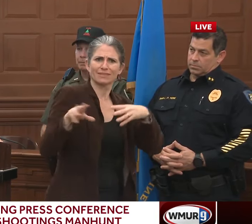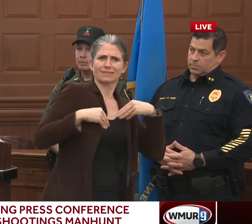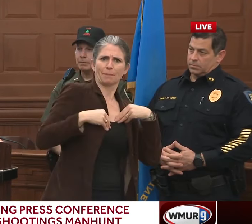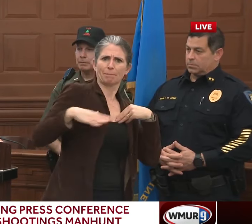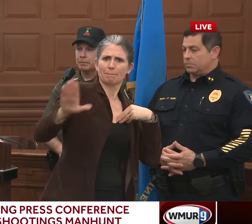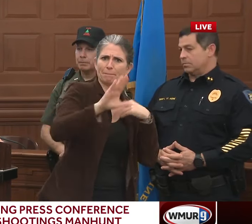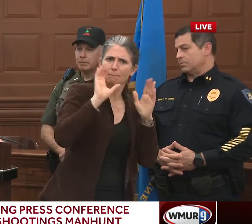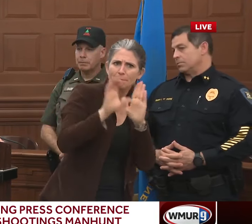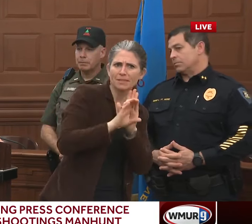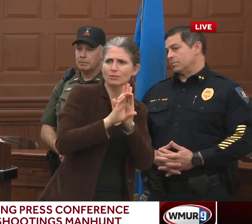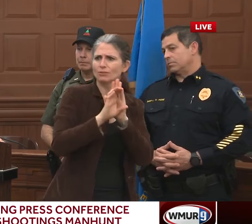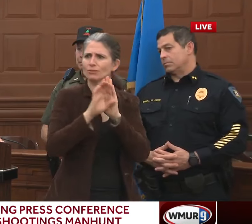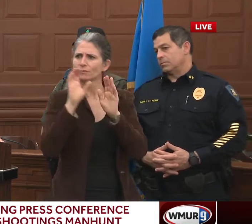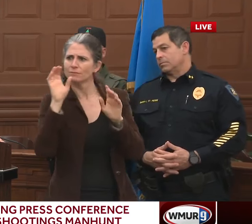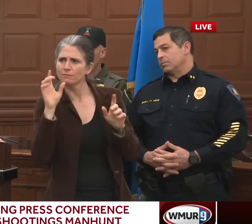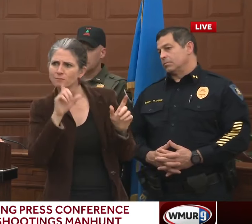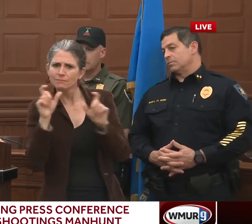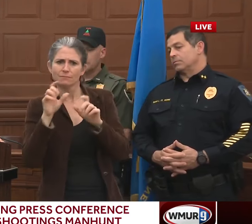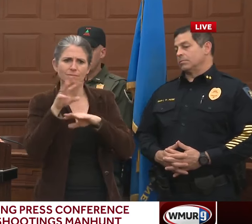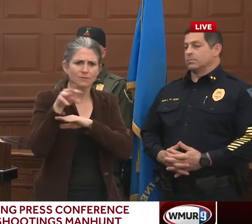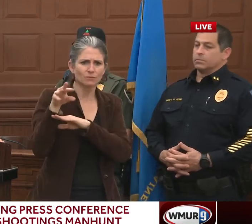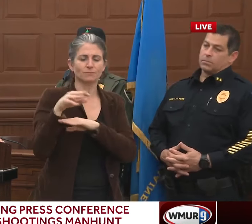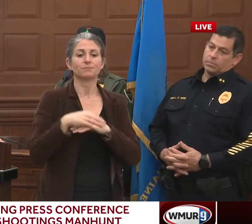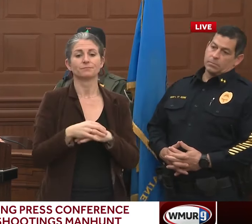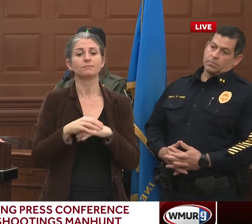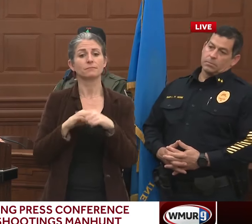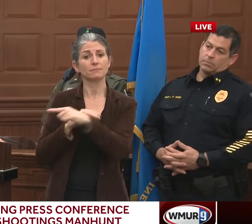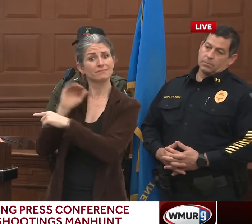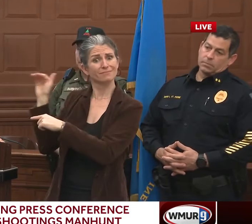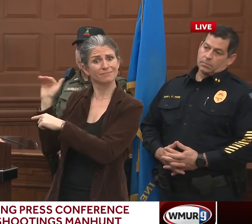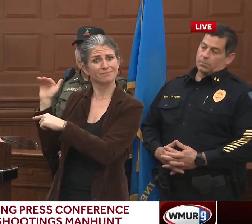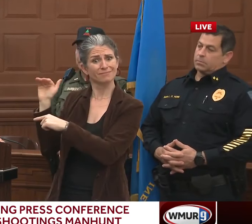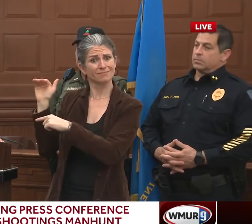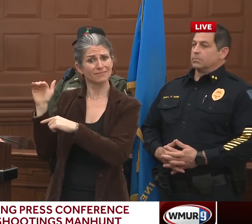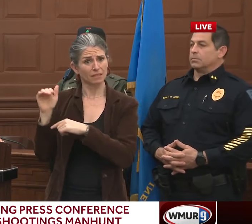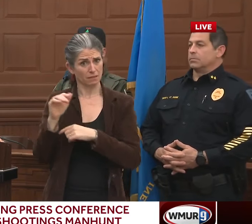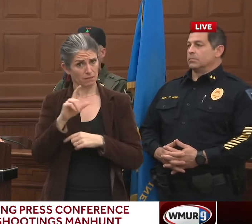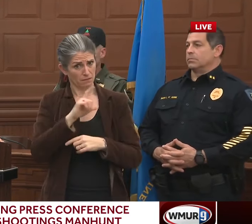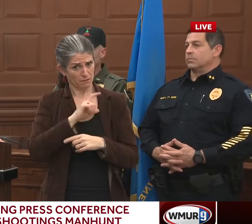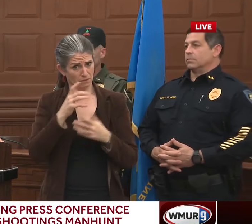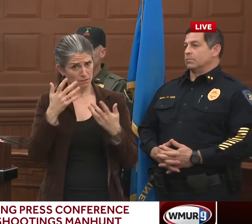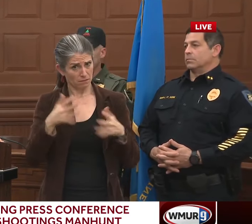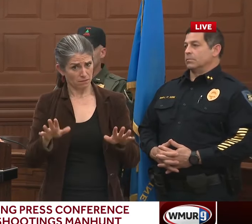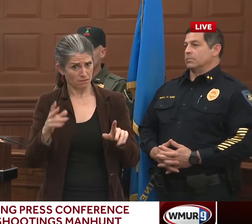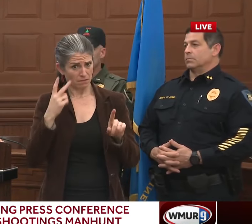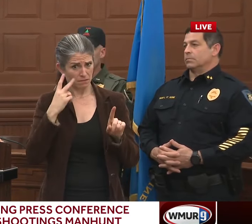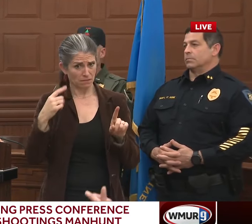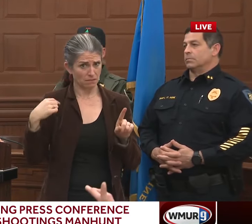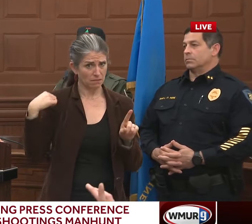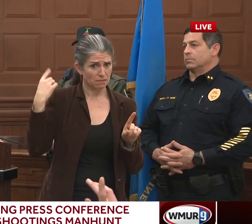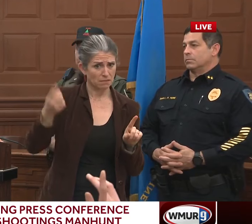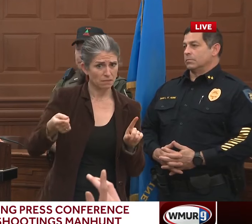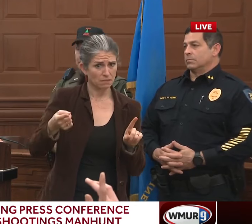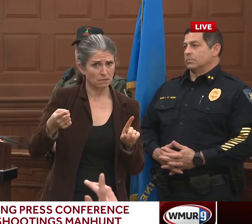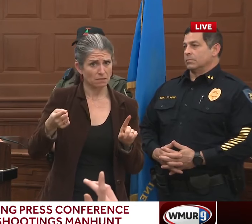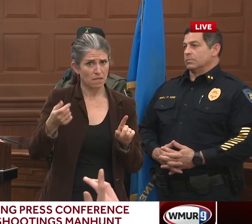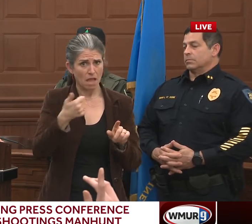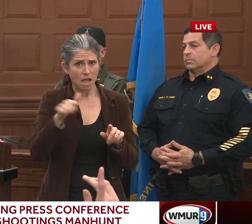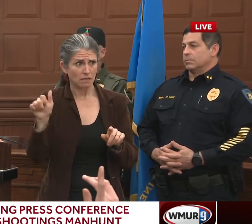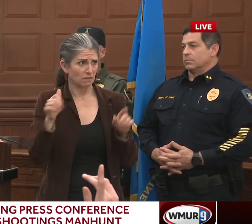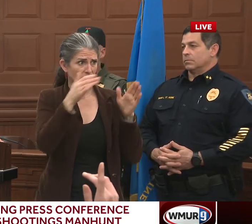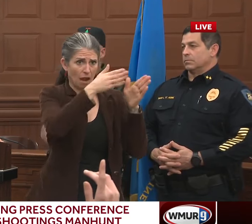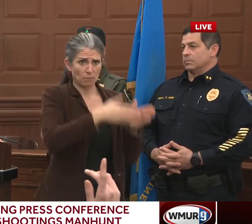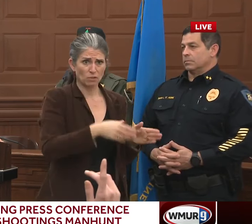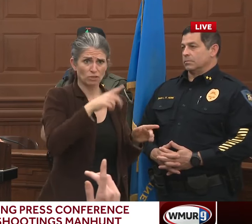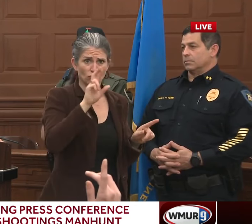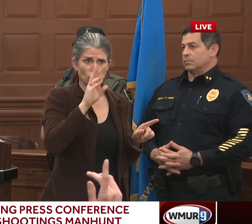if somebody may say, somebody. Has law enforcement seen him in the last two days? We have not. Law enforcement has not seen him in the